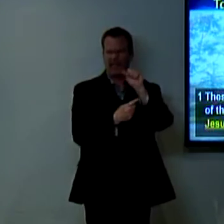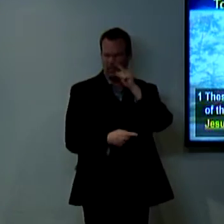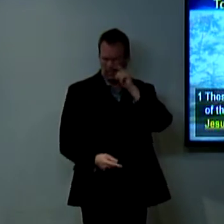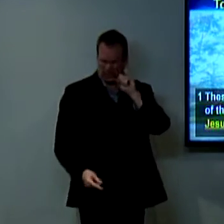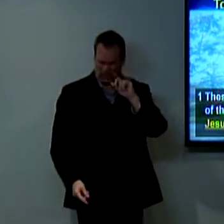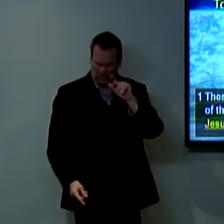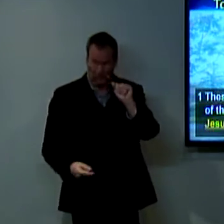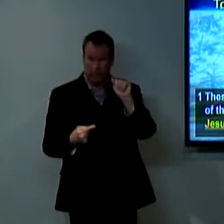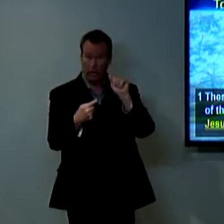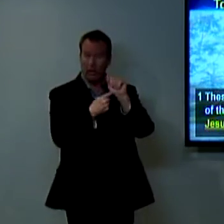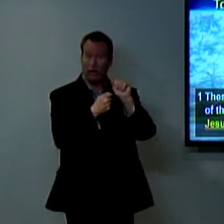Silas.